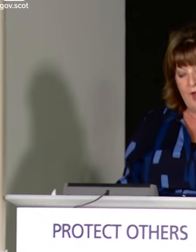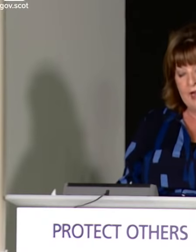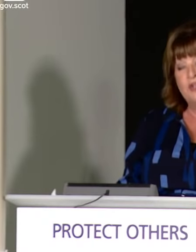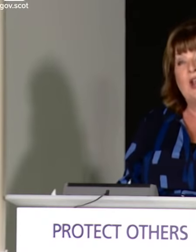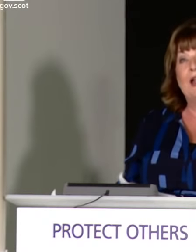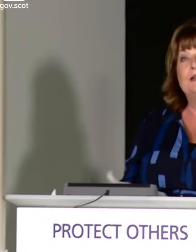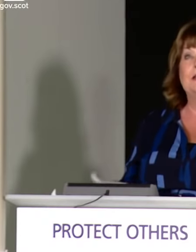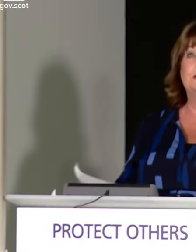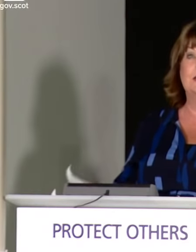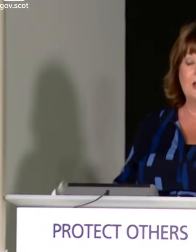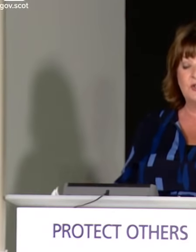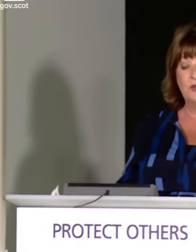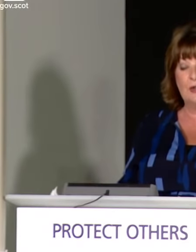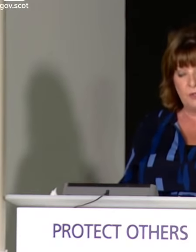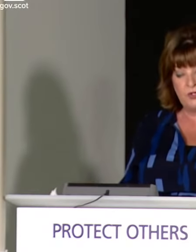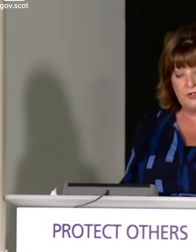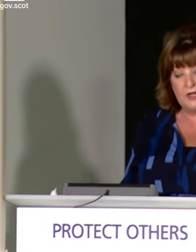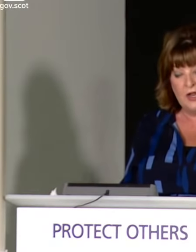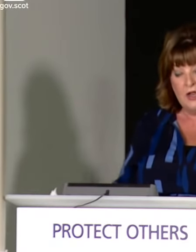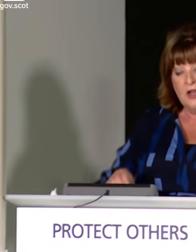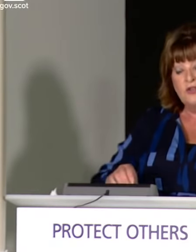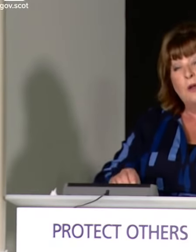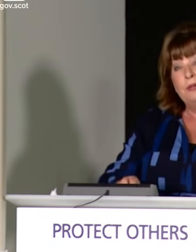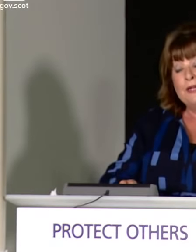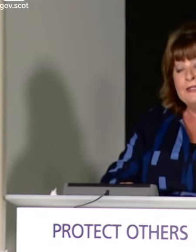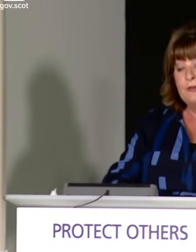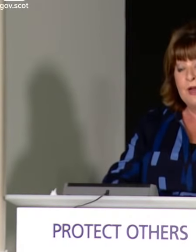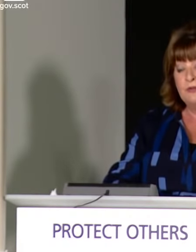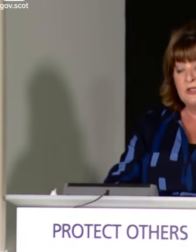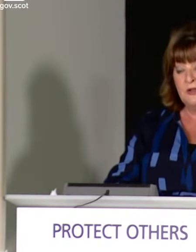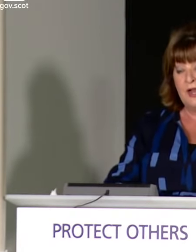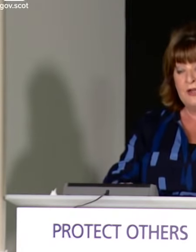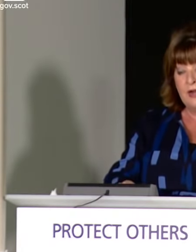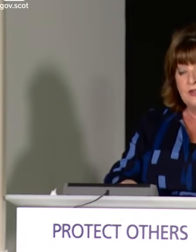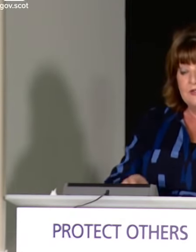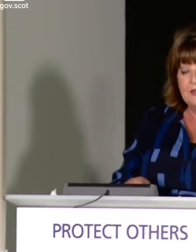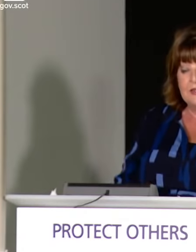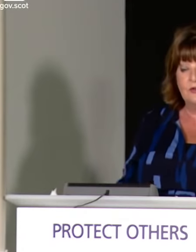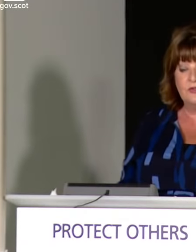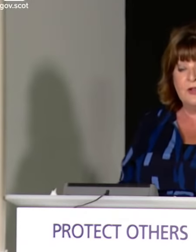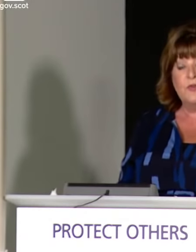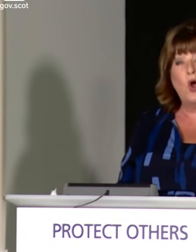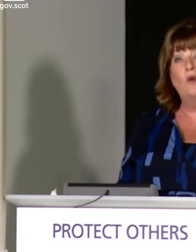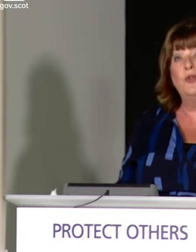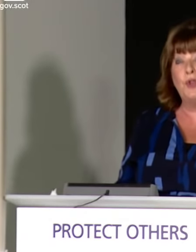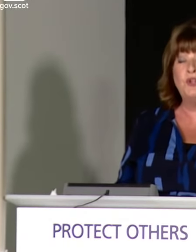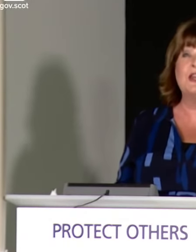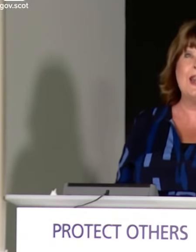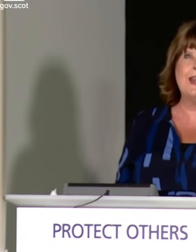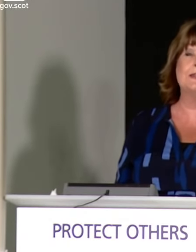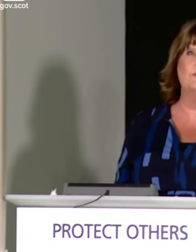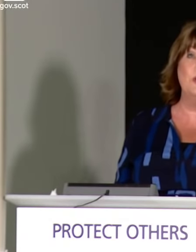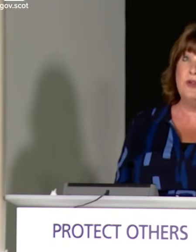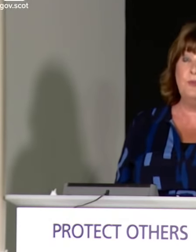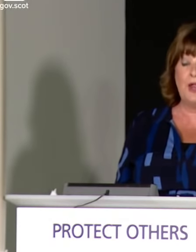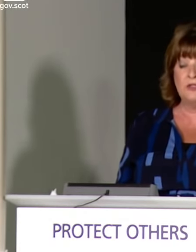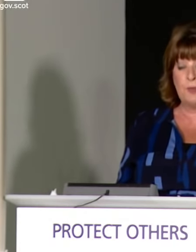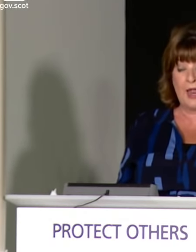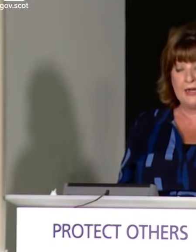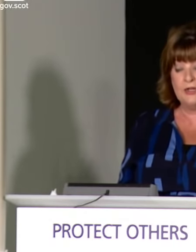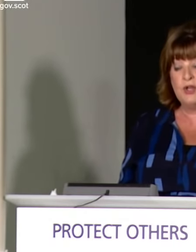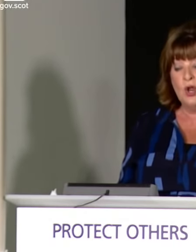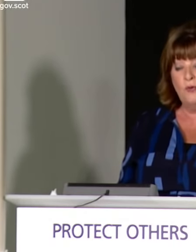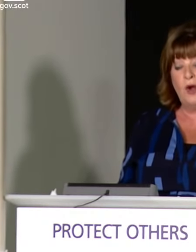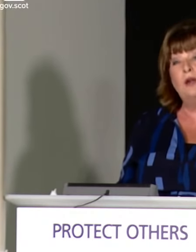competitive edge and international ambitions. So I'm pleased to be able to announce details of a £38 million